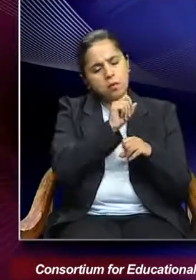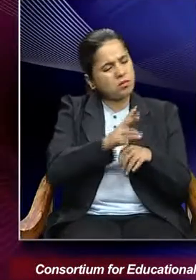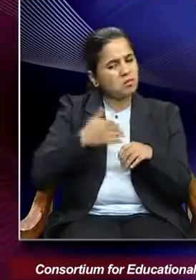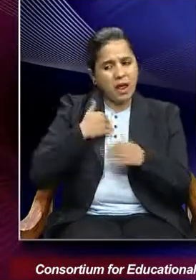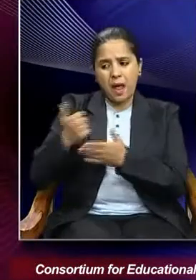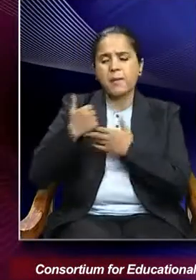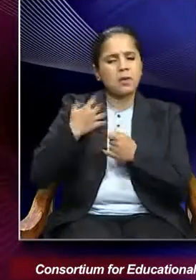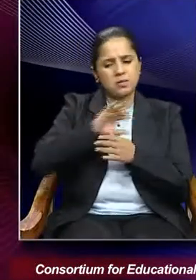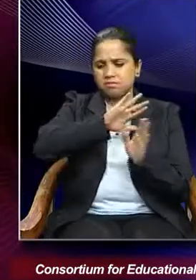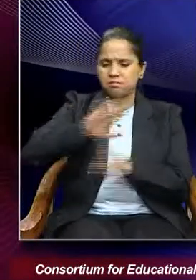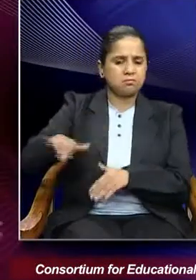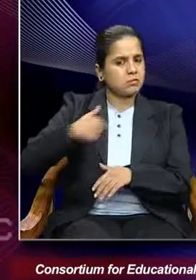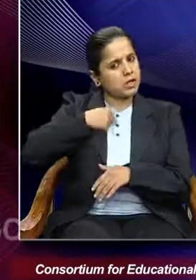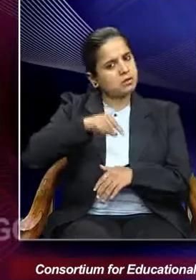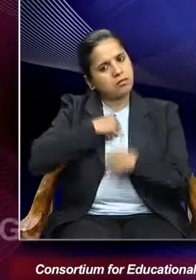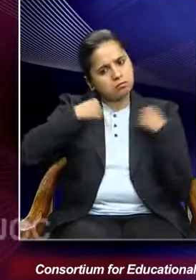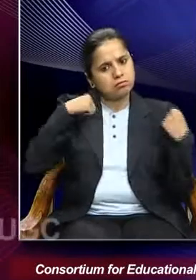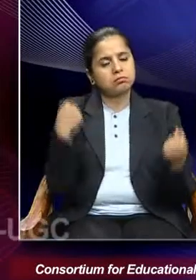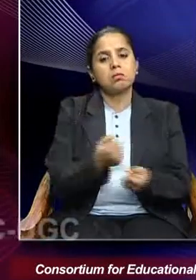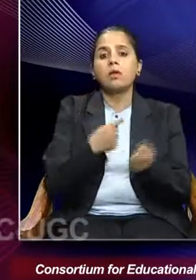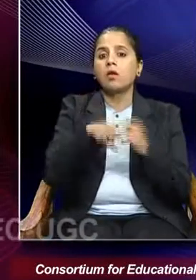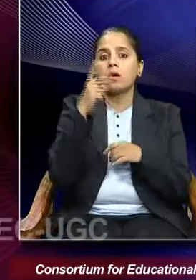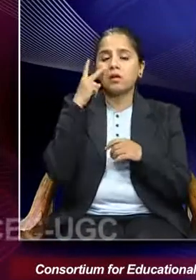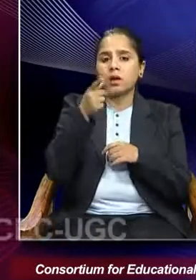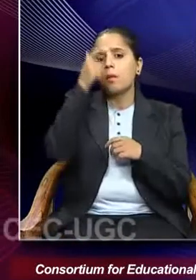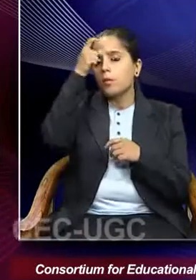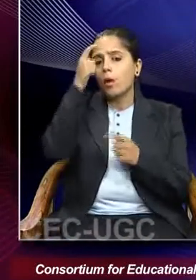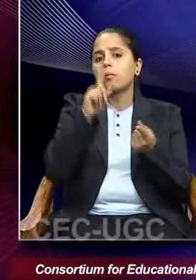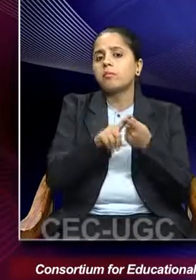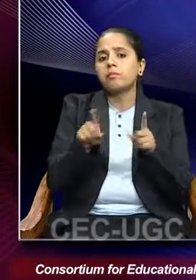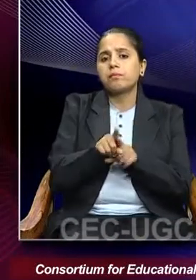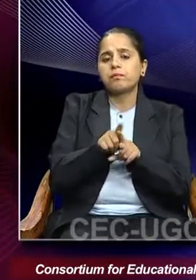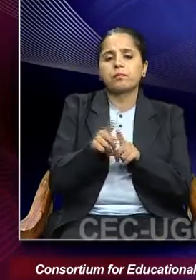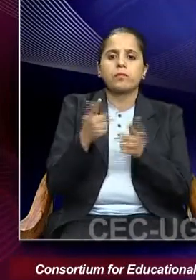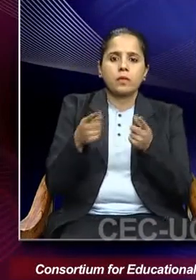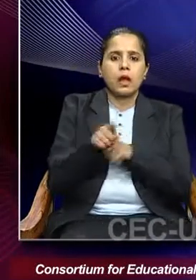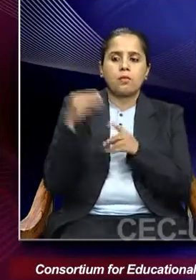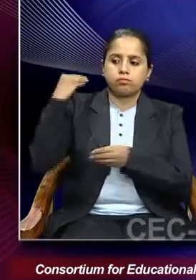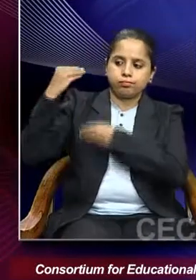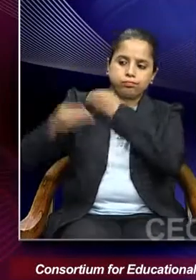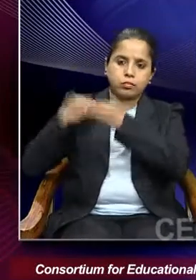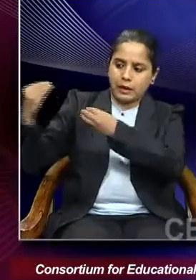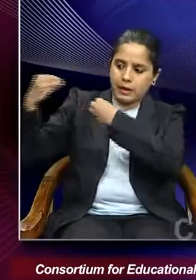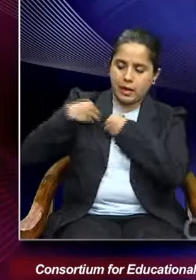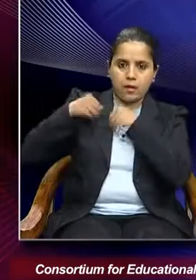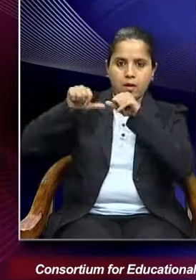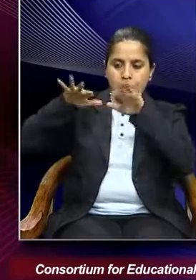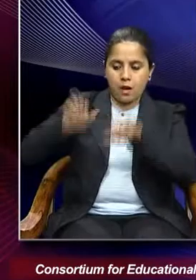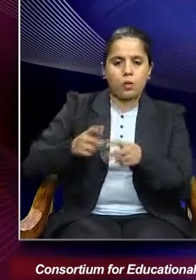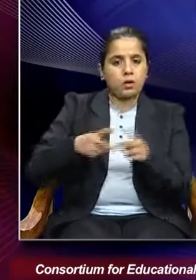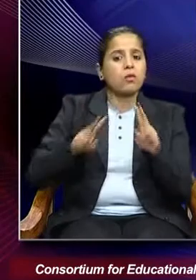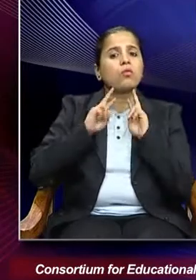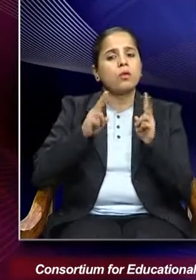Now here comes also the issue of inheritance. The widows of Banaras